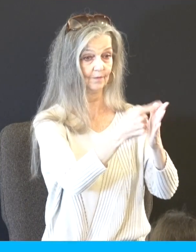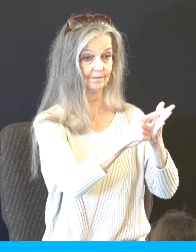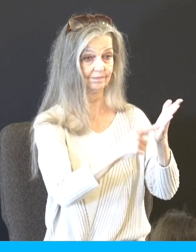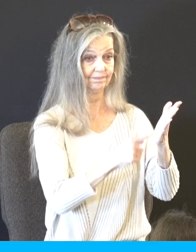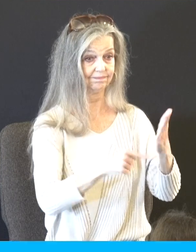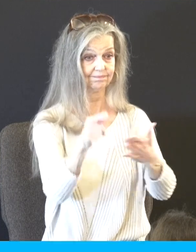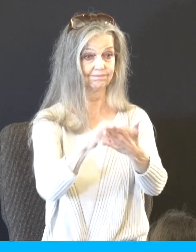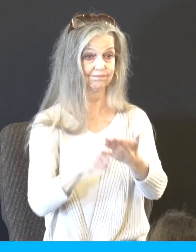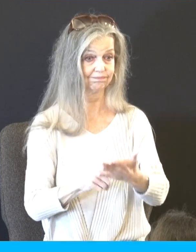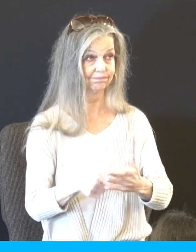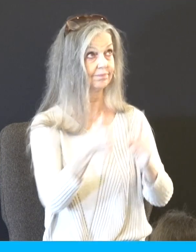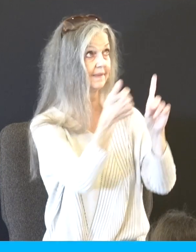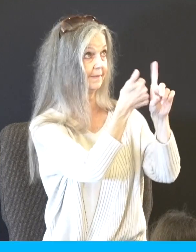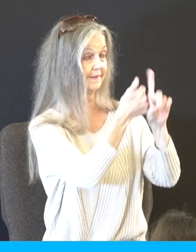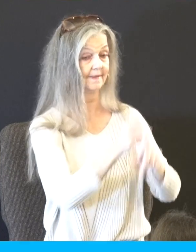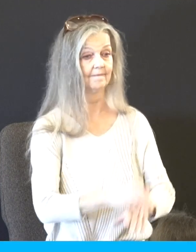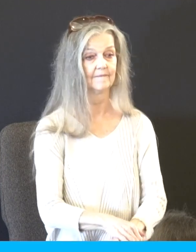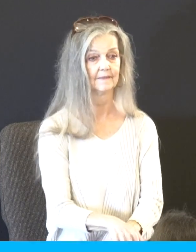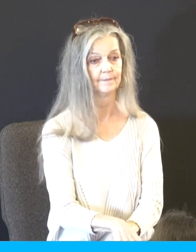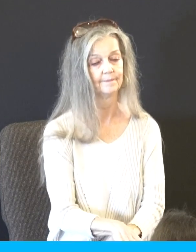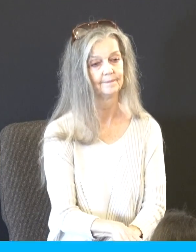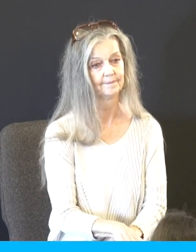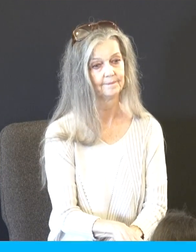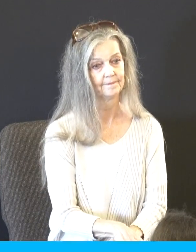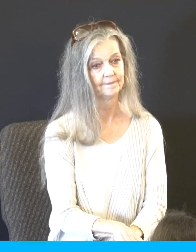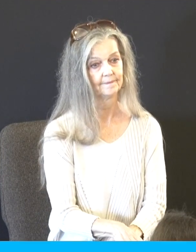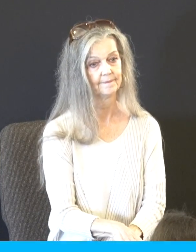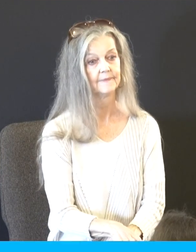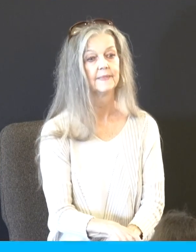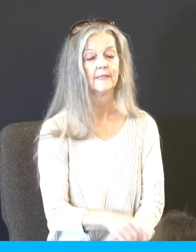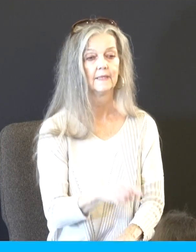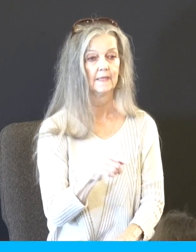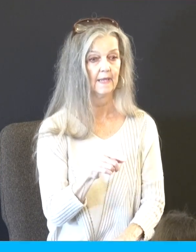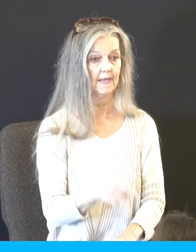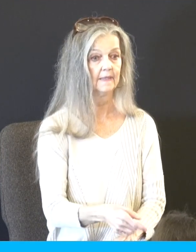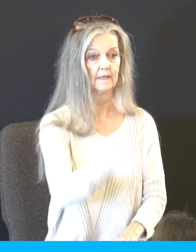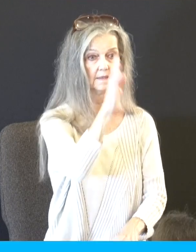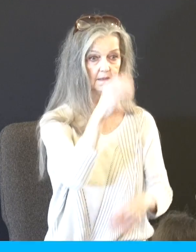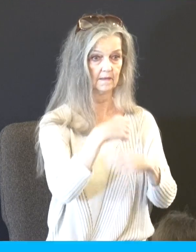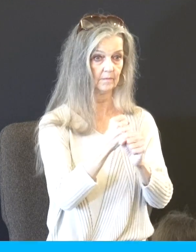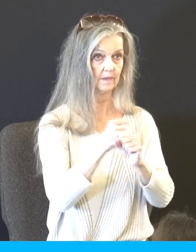He did it, in fact, with his own finger, we're told. And he wrote there, he made the heavens and the earth in six yom